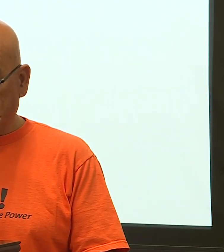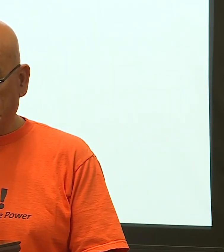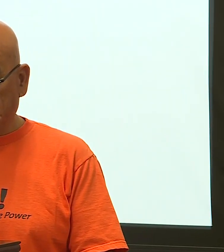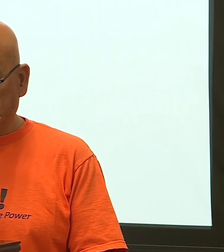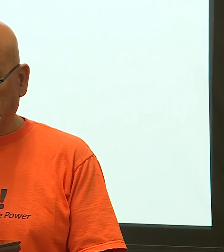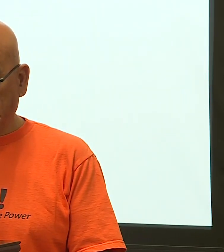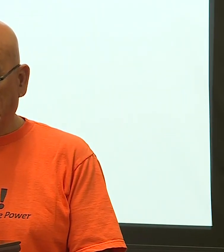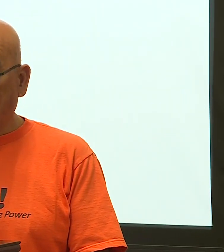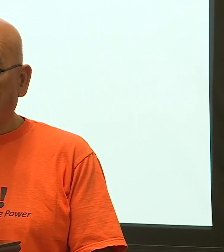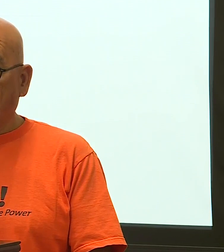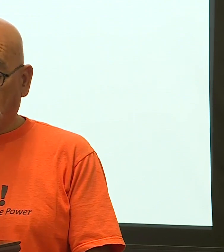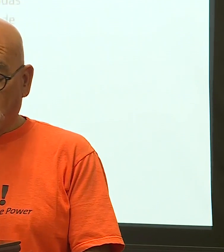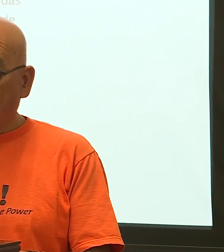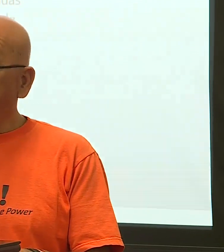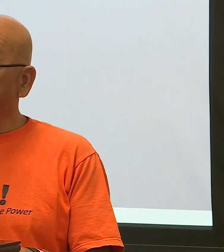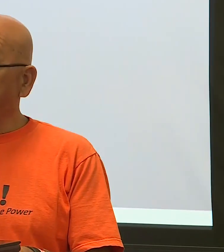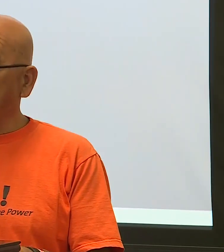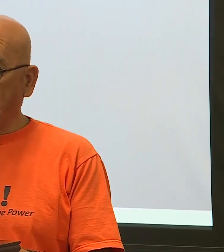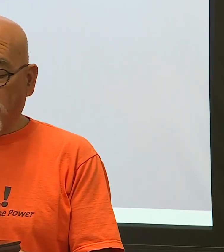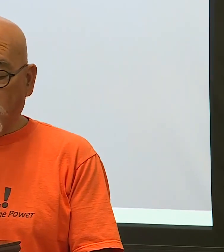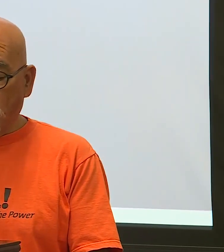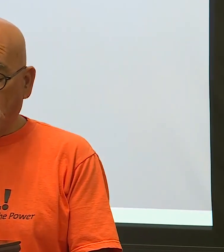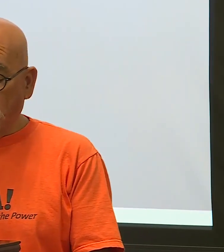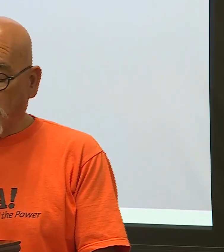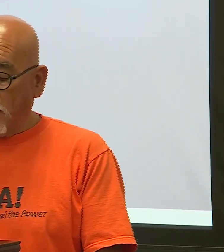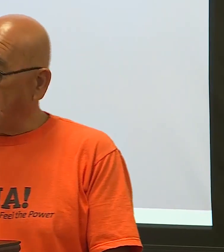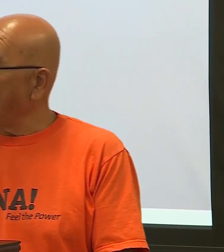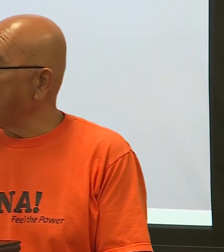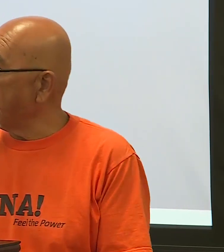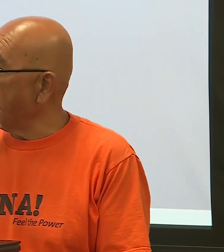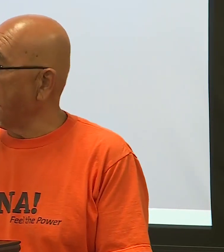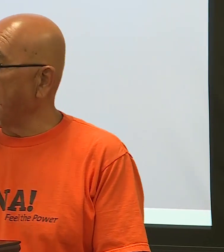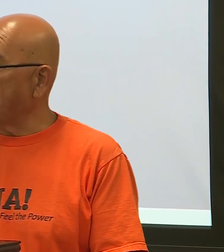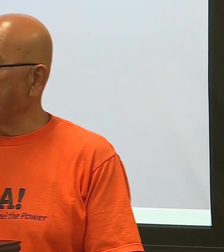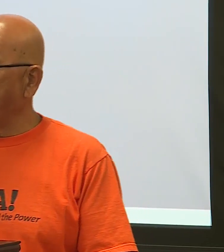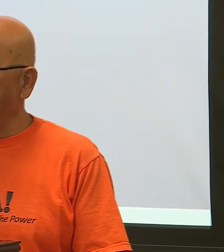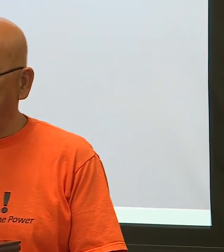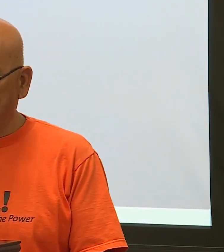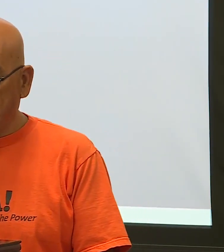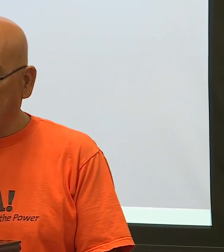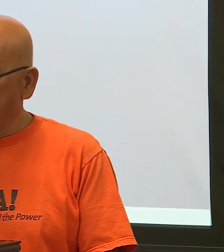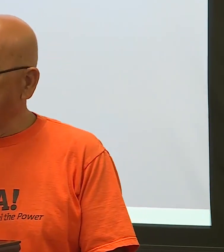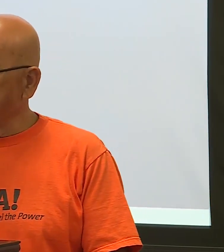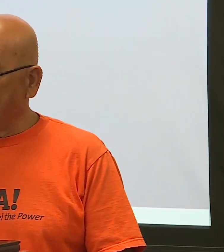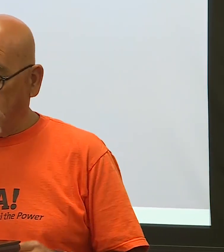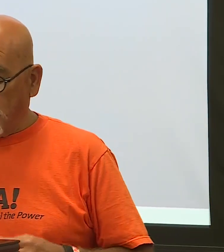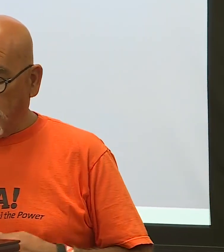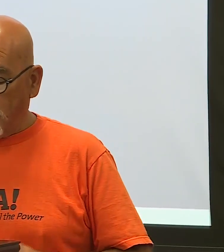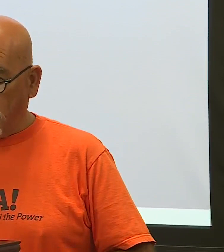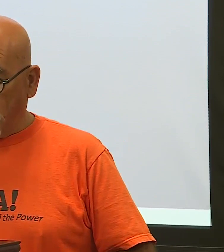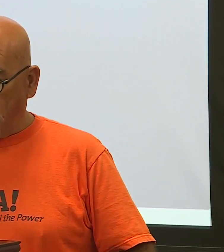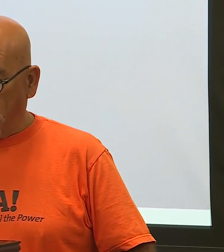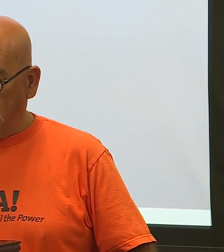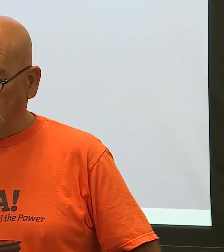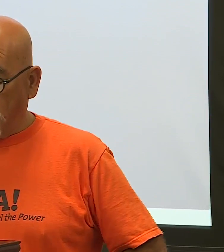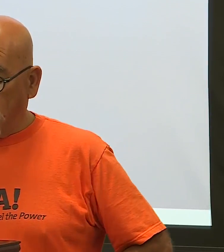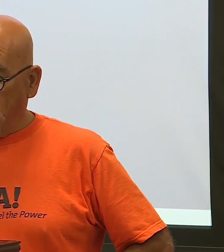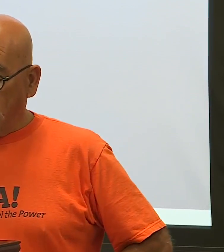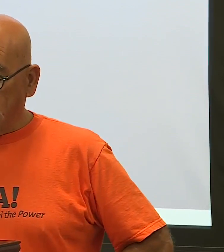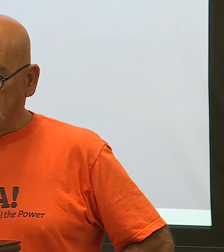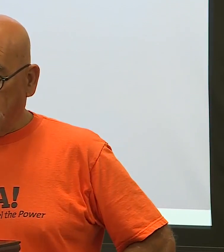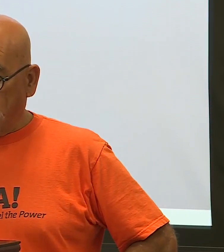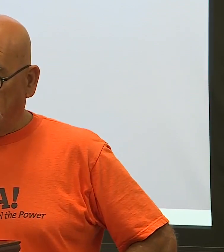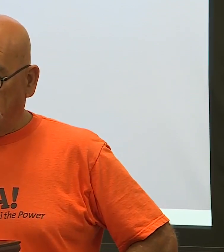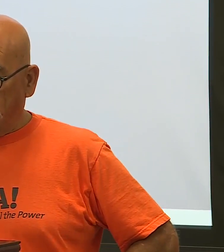Luis. Good morning, everyone, and I'd like to thank Dr. Page, his public health department, and